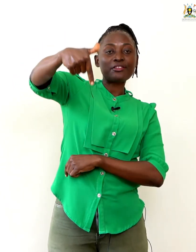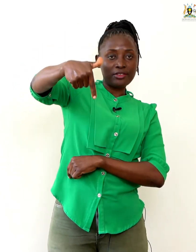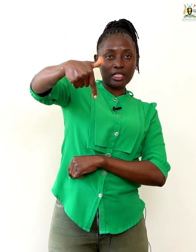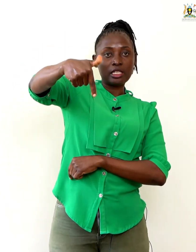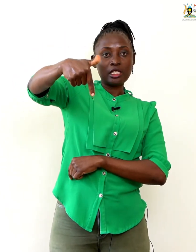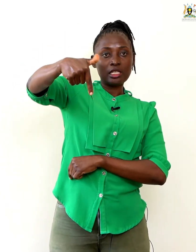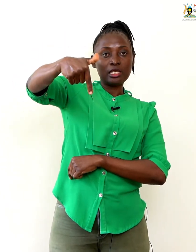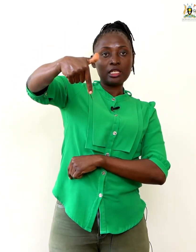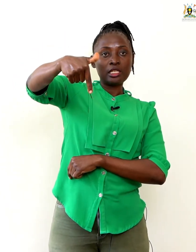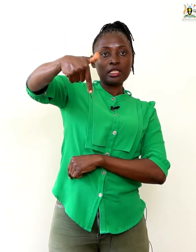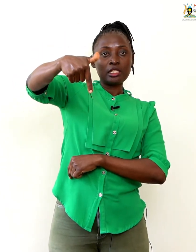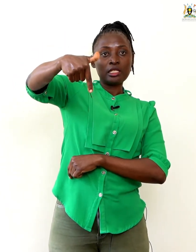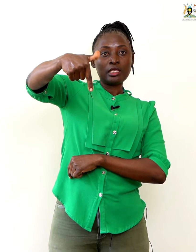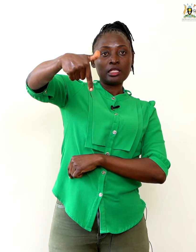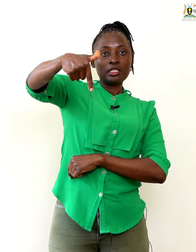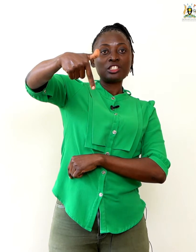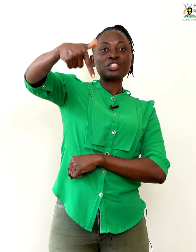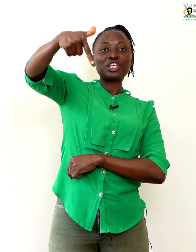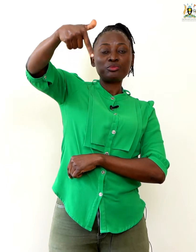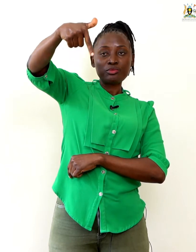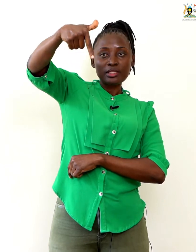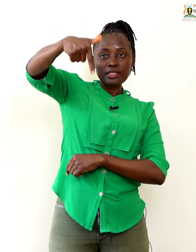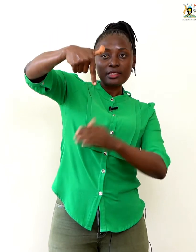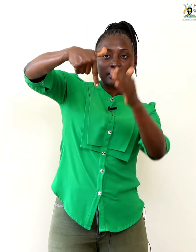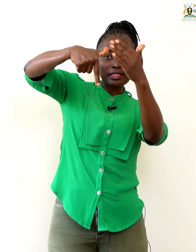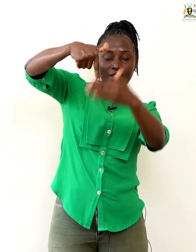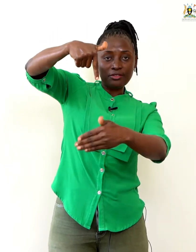7. Shape. 7.